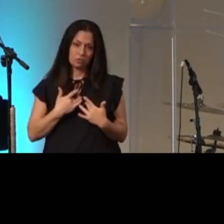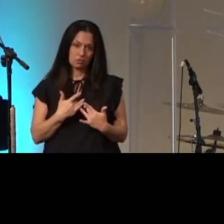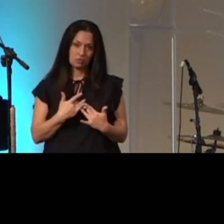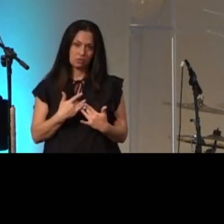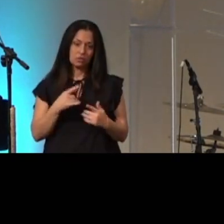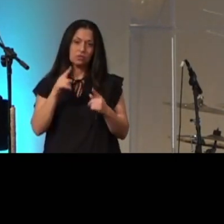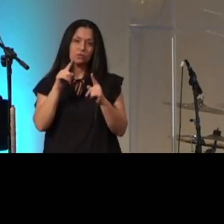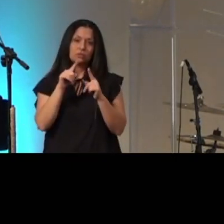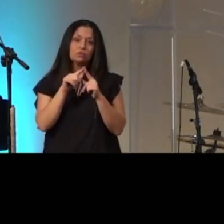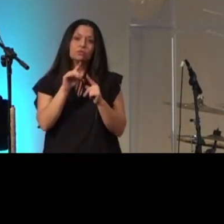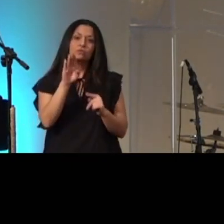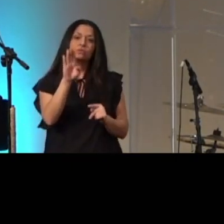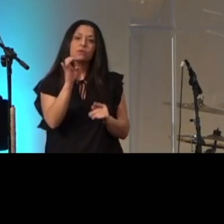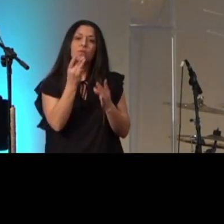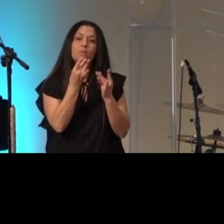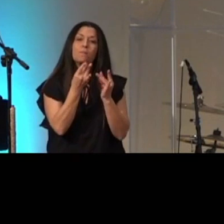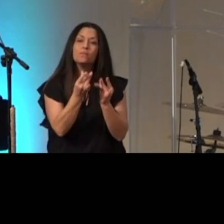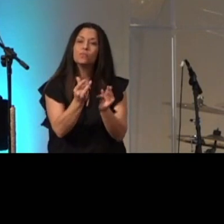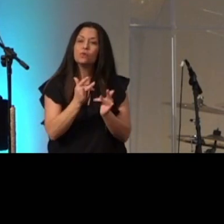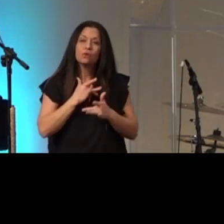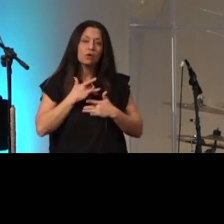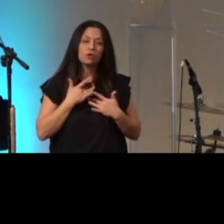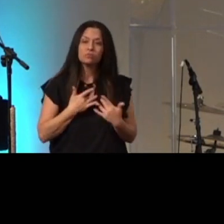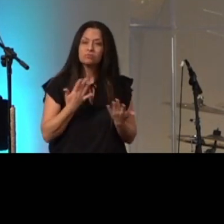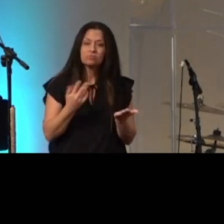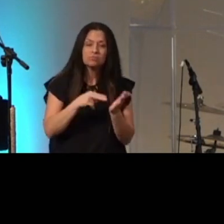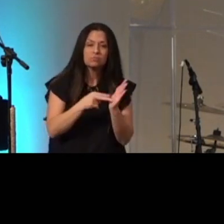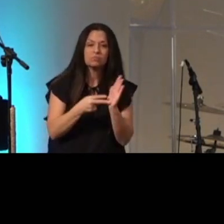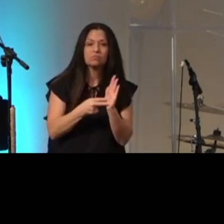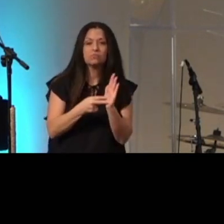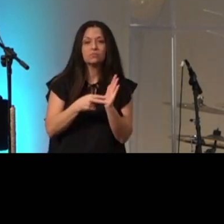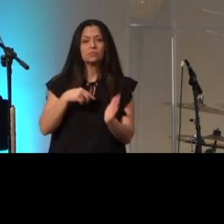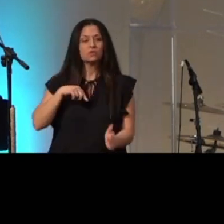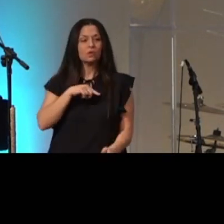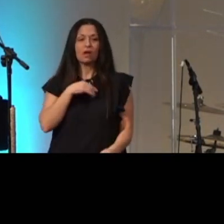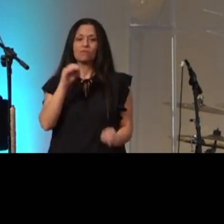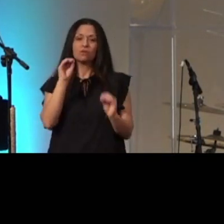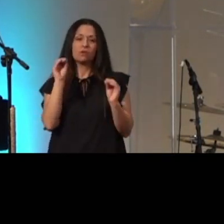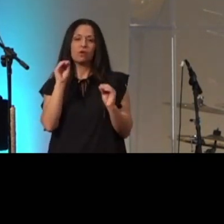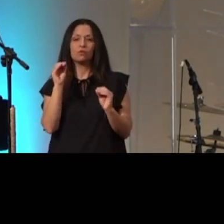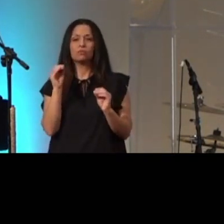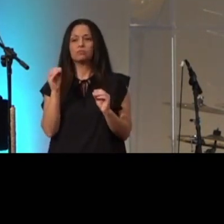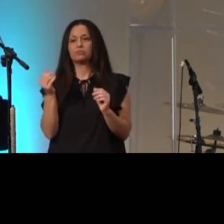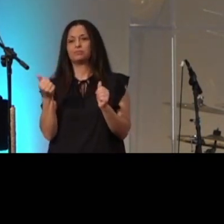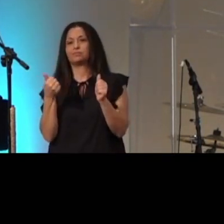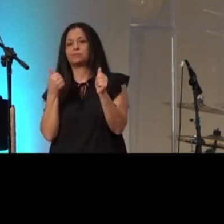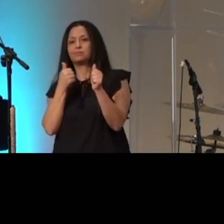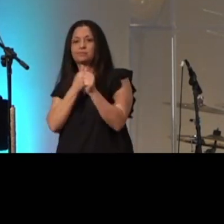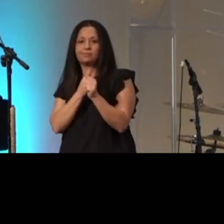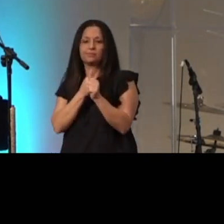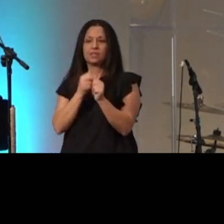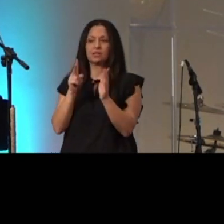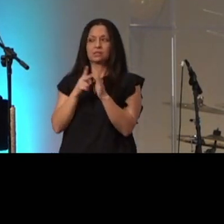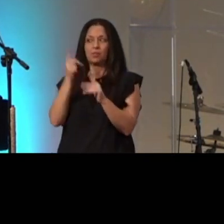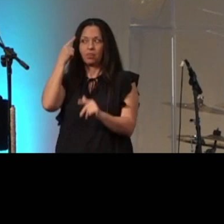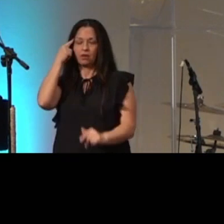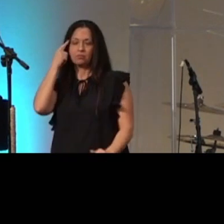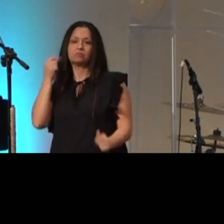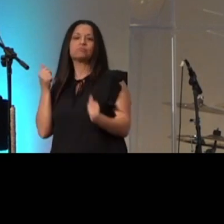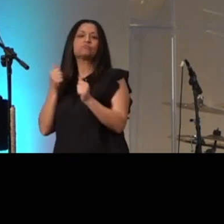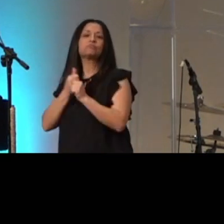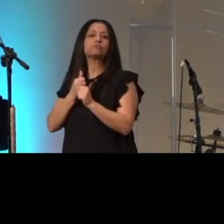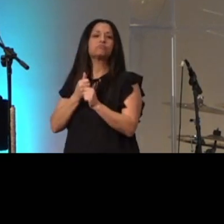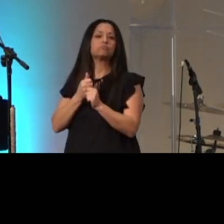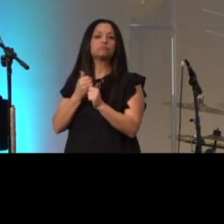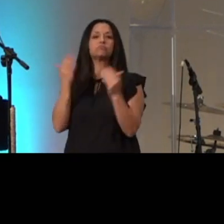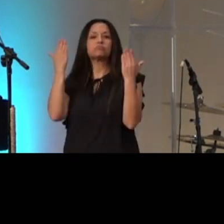to be pure in heart means that we have no deception no double mindedness no